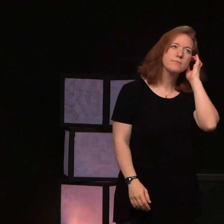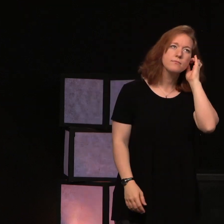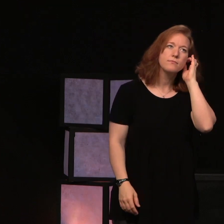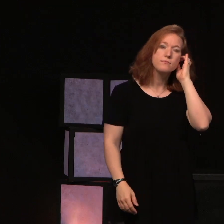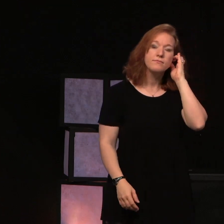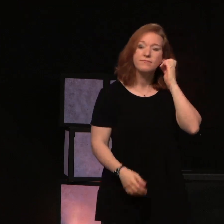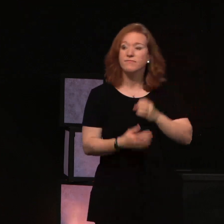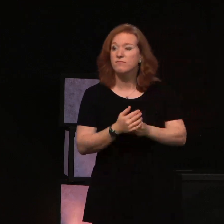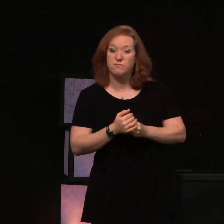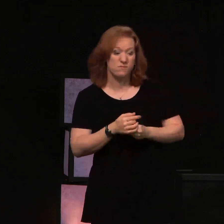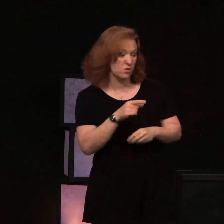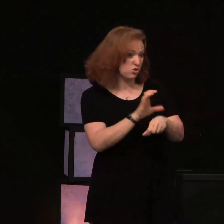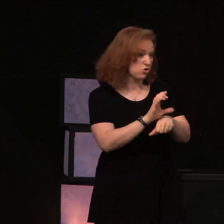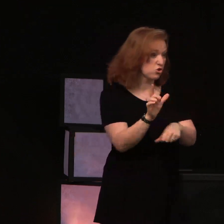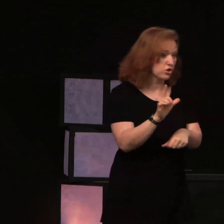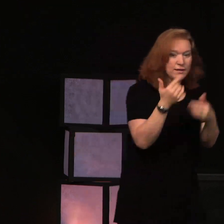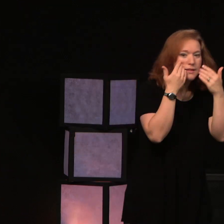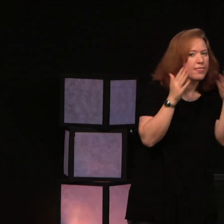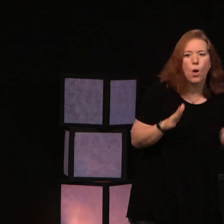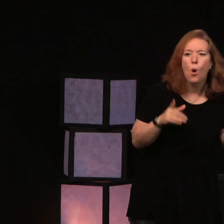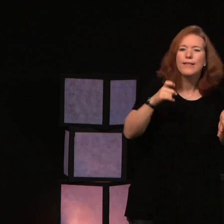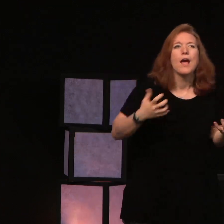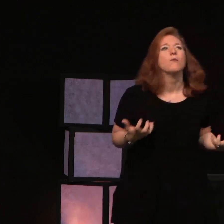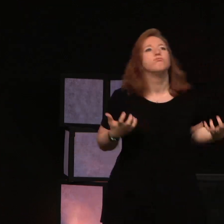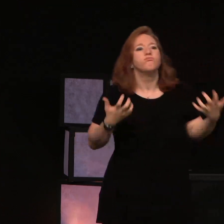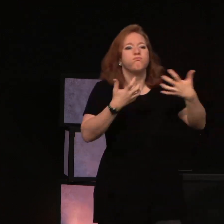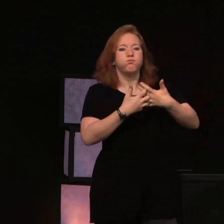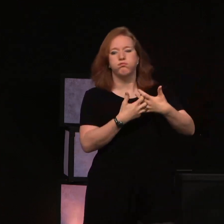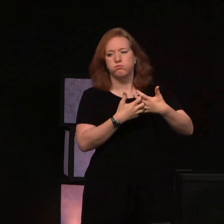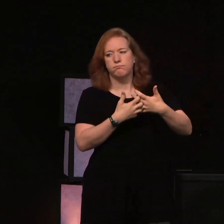They didn't realize they needed to put those boxes together.